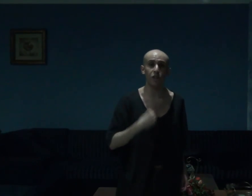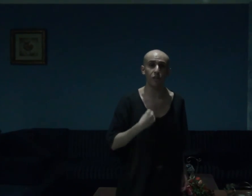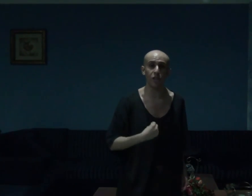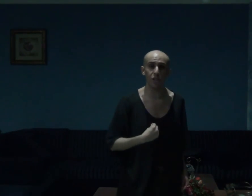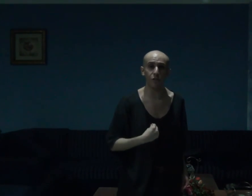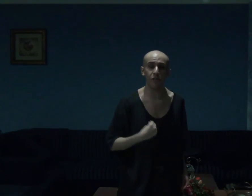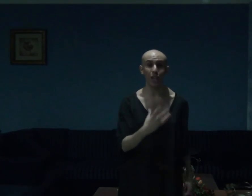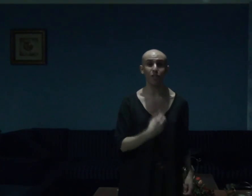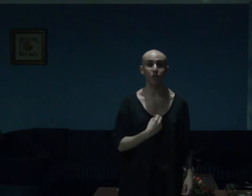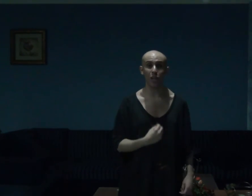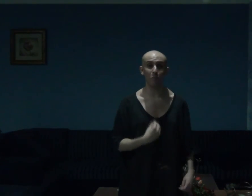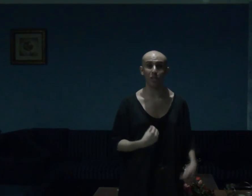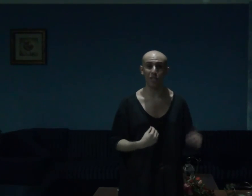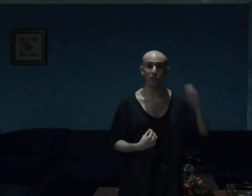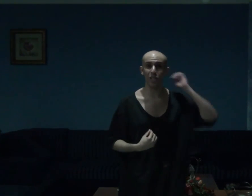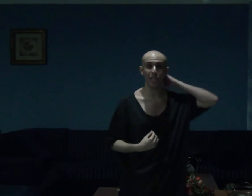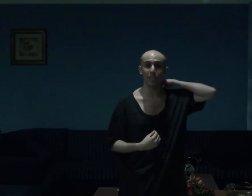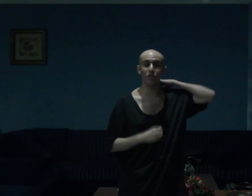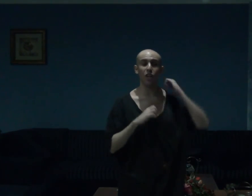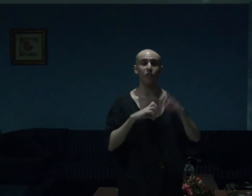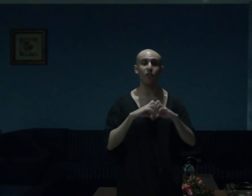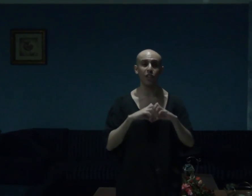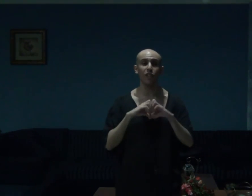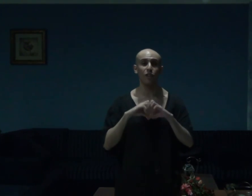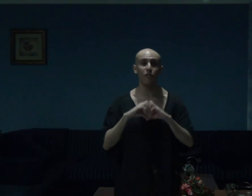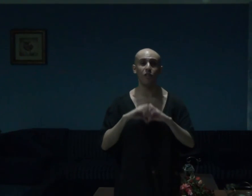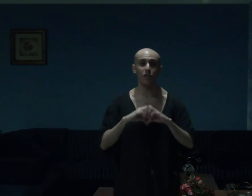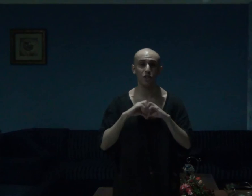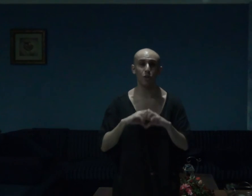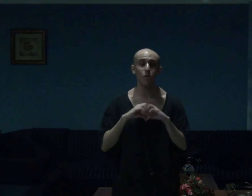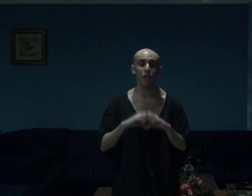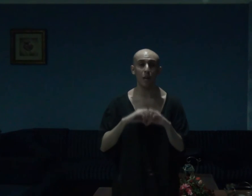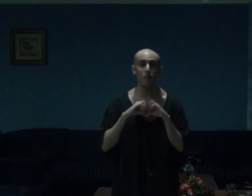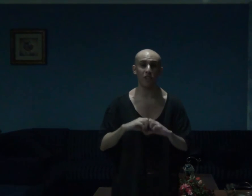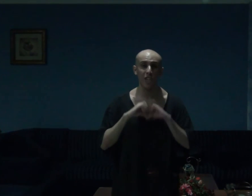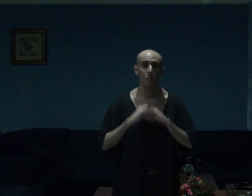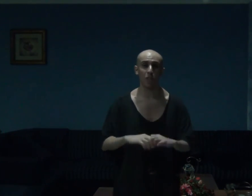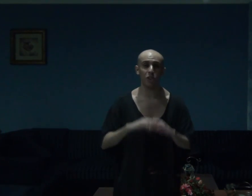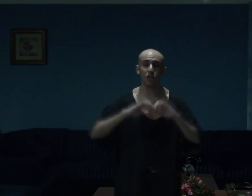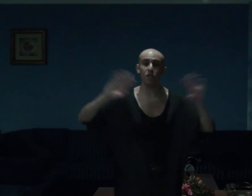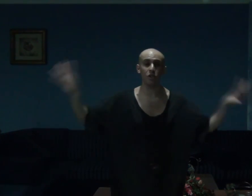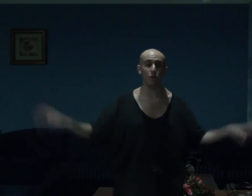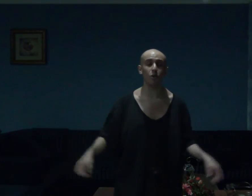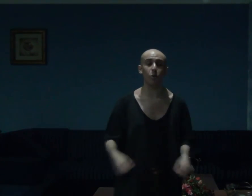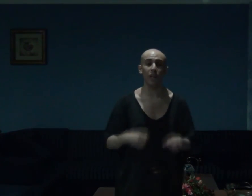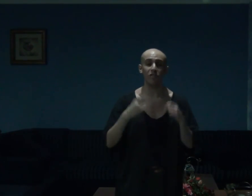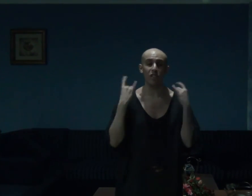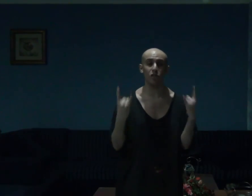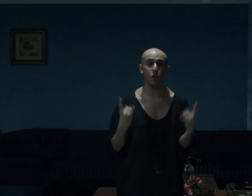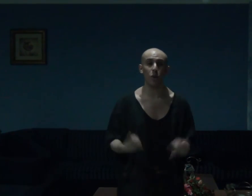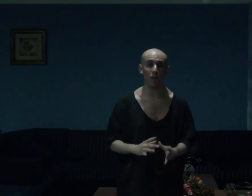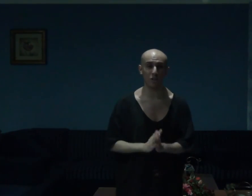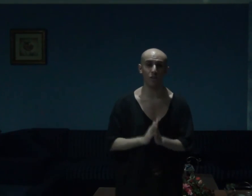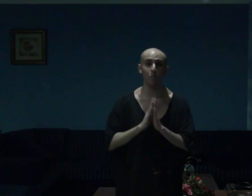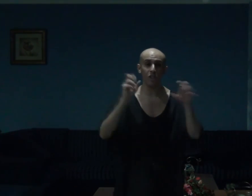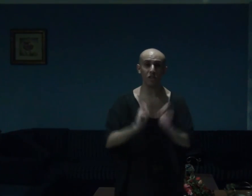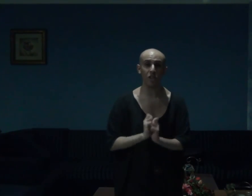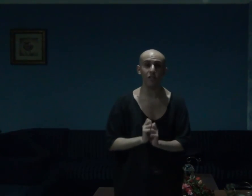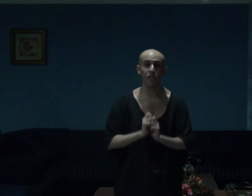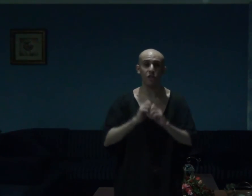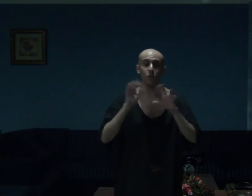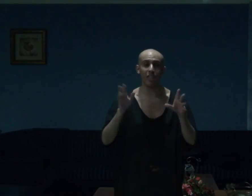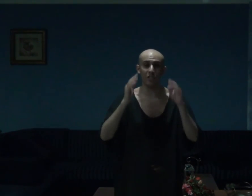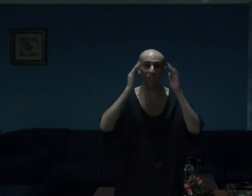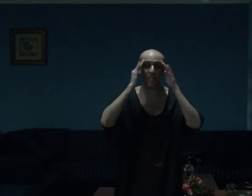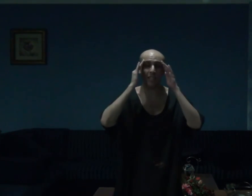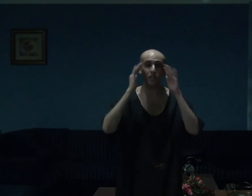get on her nerve. God damn, guys and gals, I fucking love her so damn fucking much. She's so great and so awesome. This